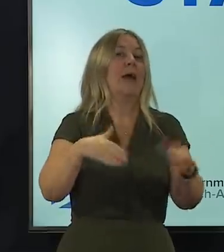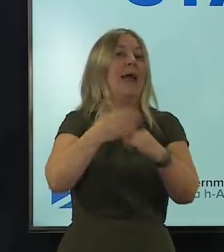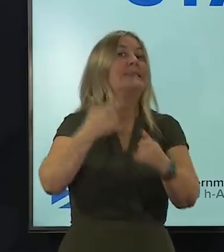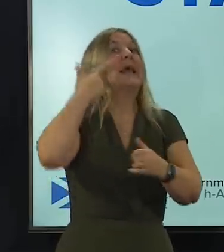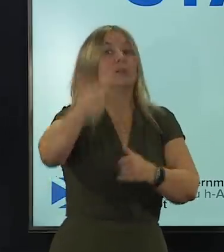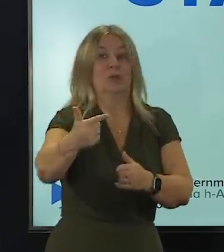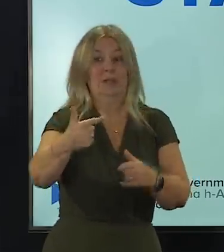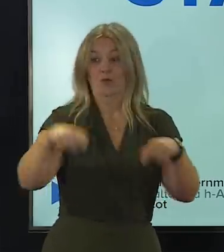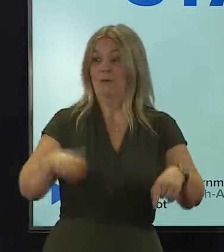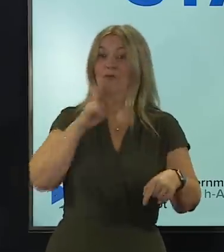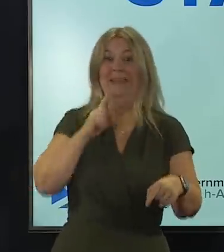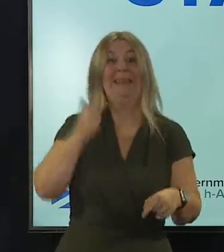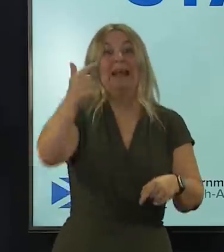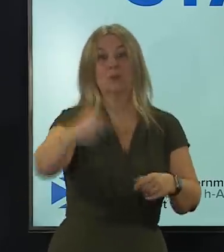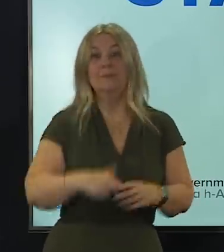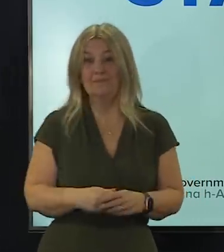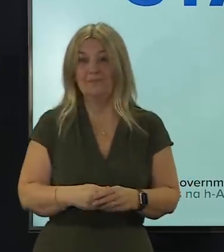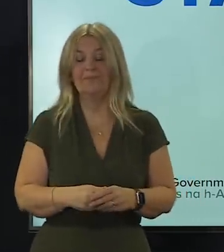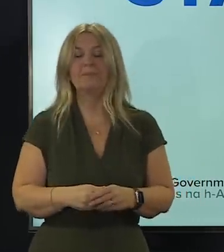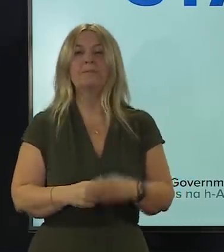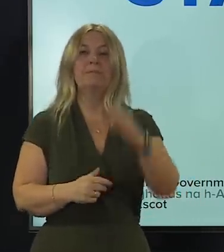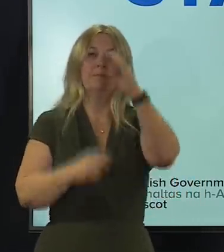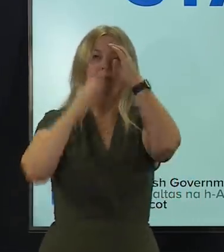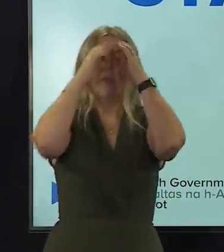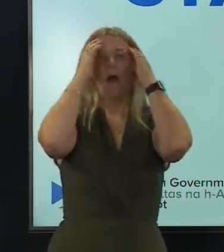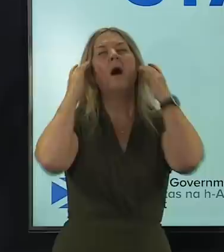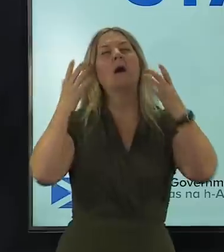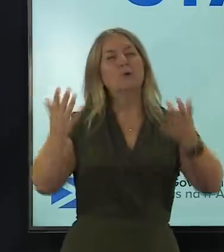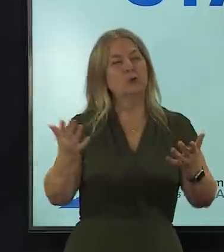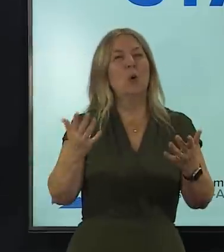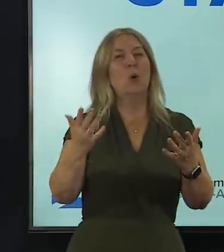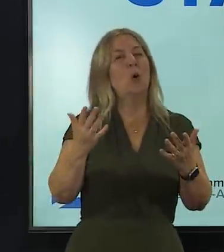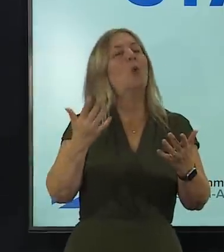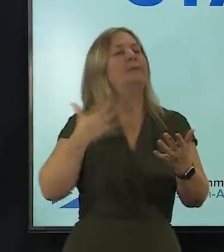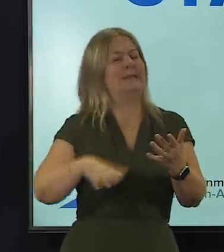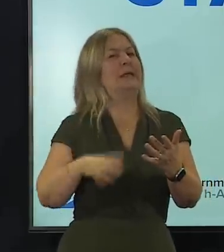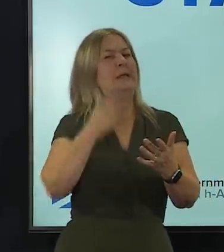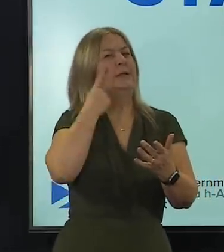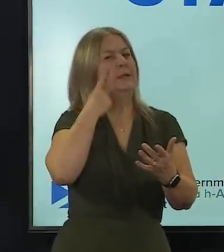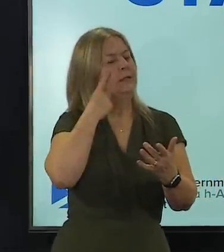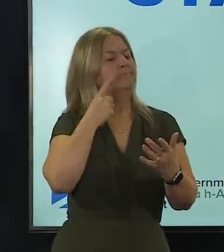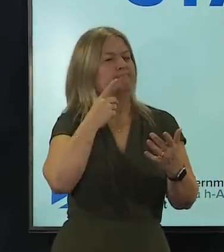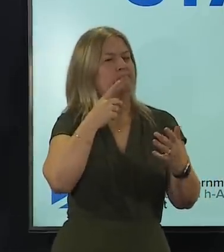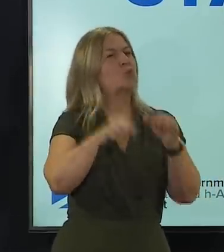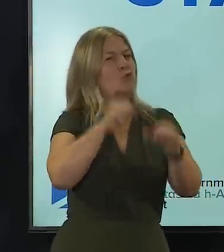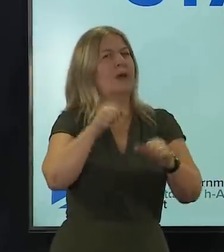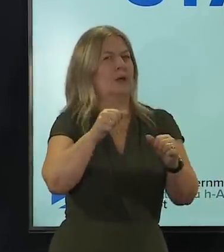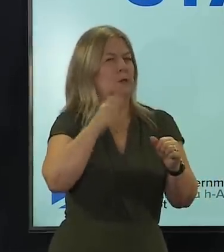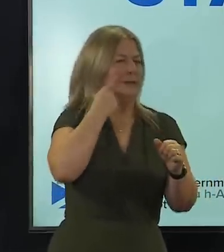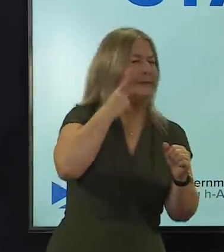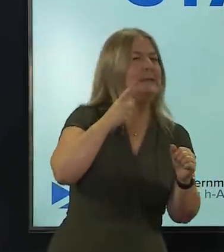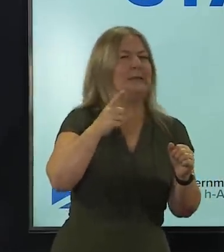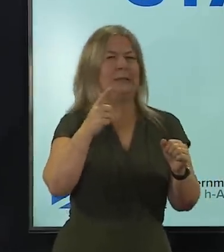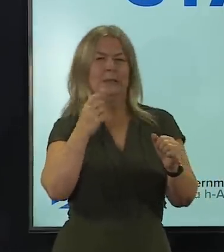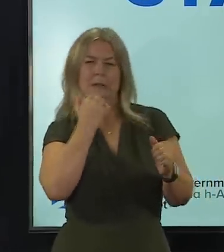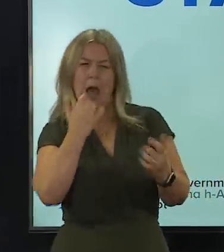next week. Of course, it's necessary that we do see progress continue. We will be watching the critical statistics carefully